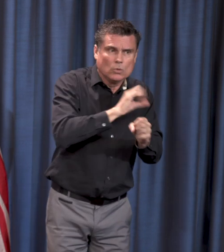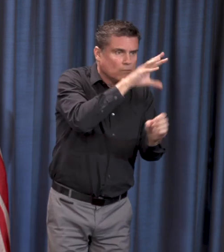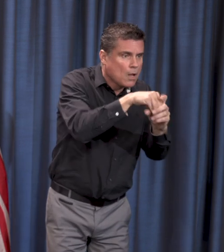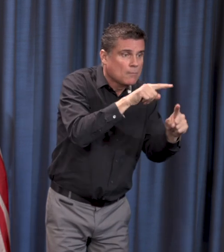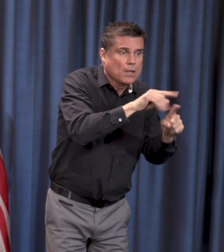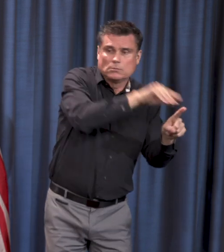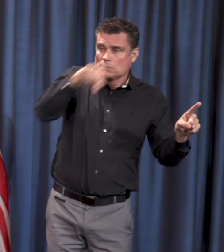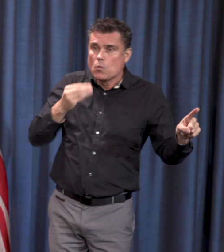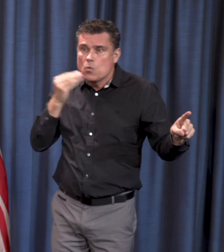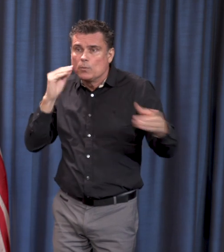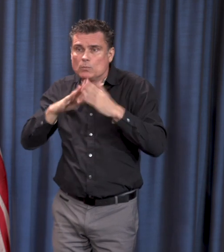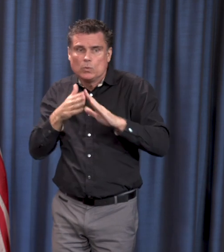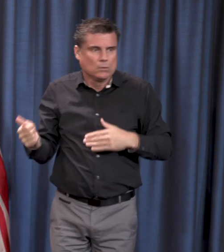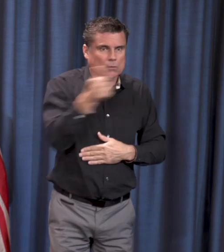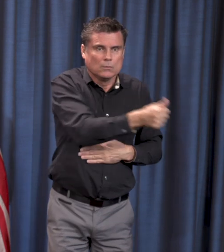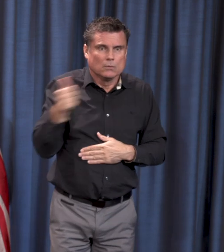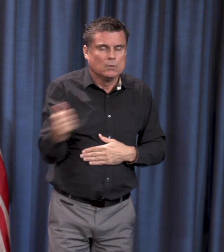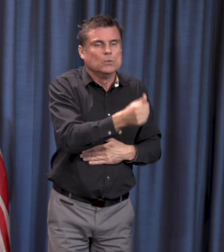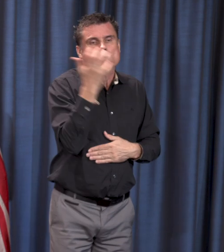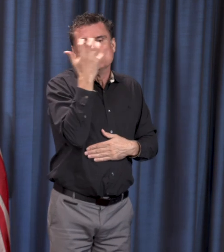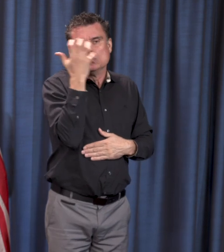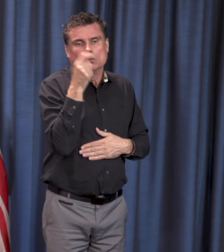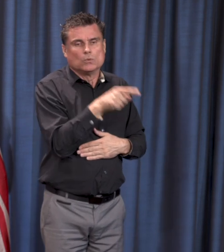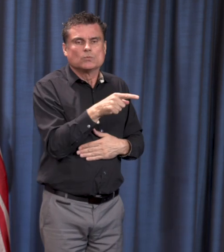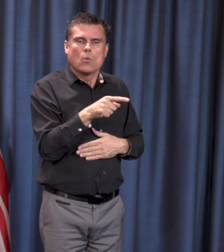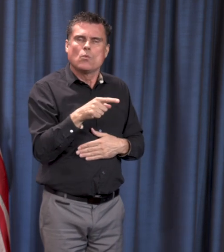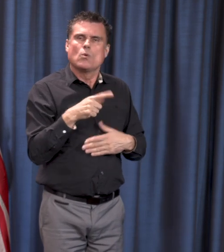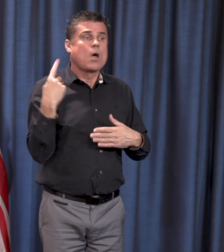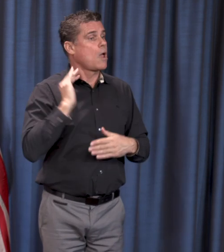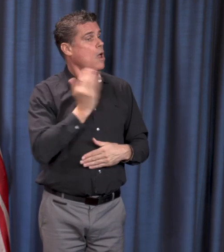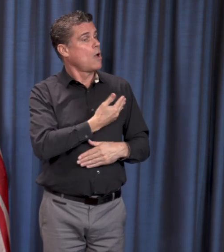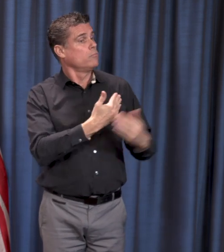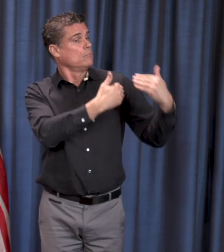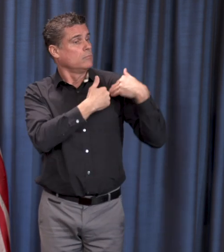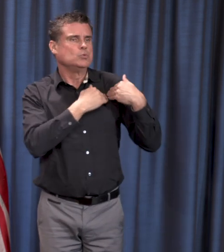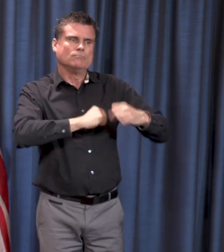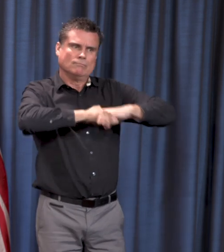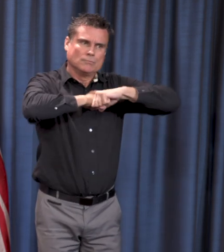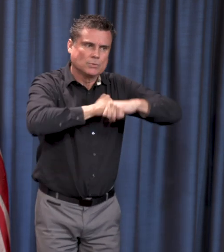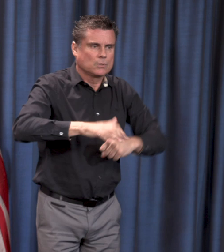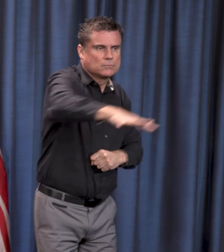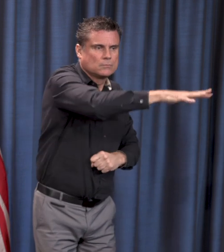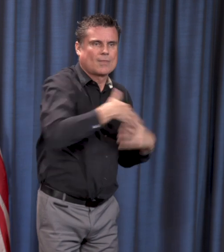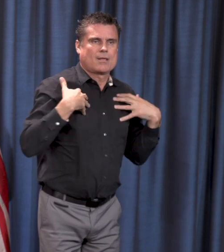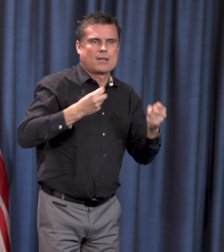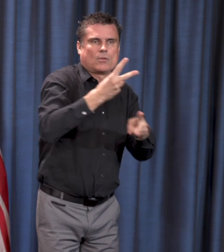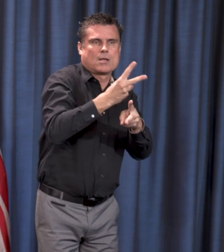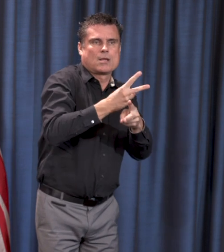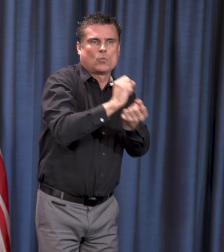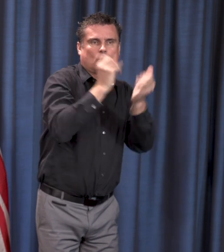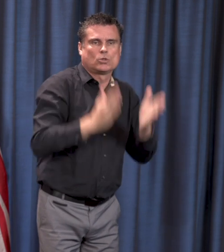for protecting our nurses, our doctors, our care aides, the people who work in all of our healthcare facilities as well. In